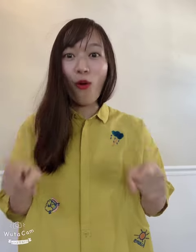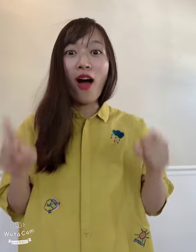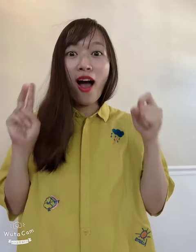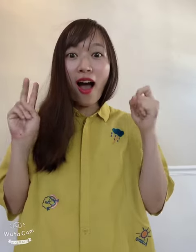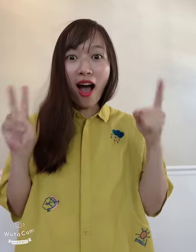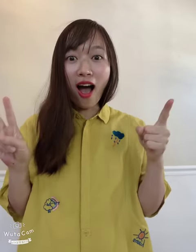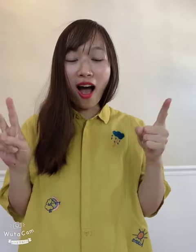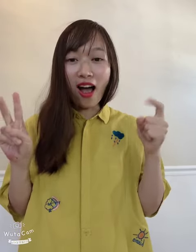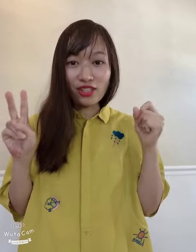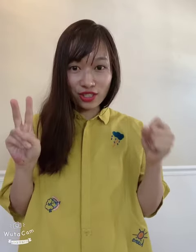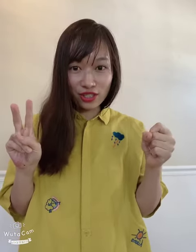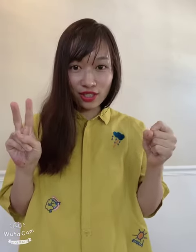20.